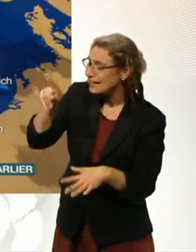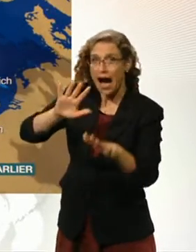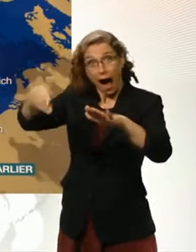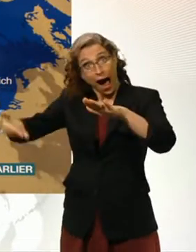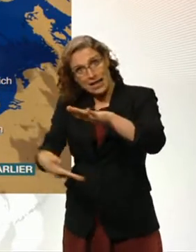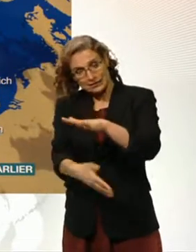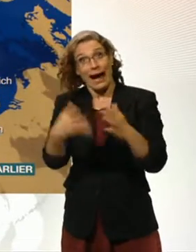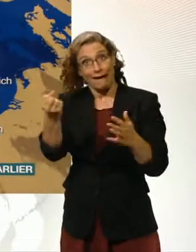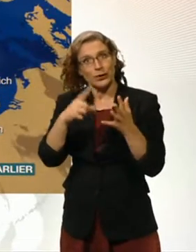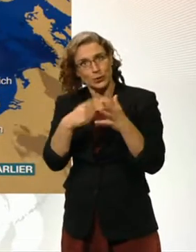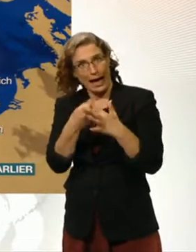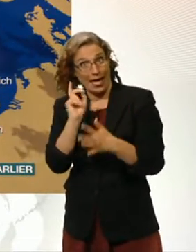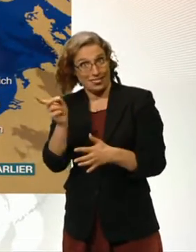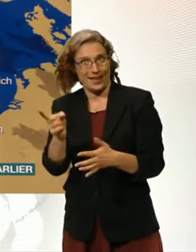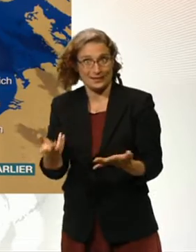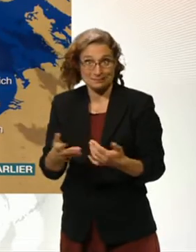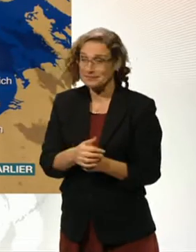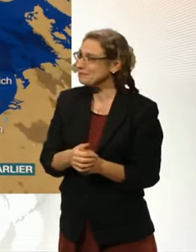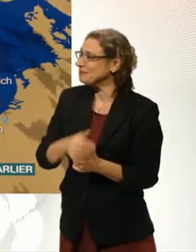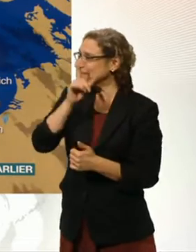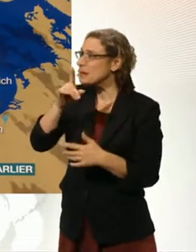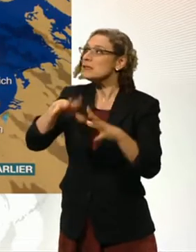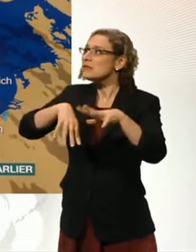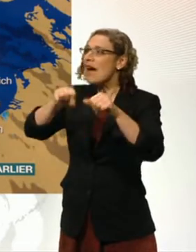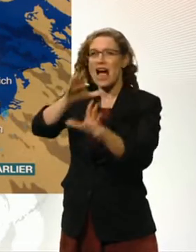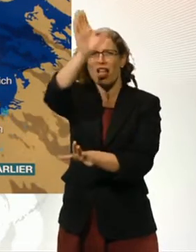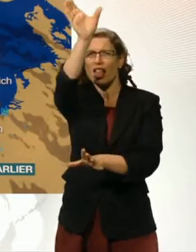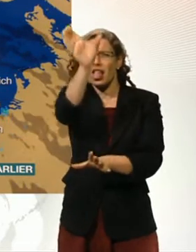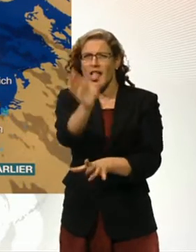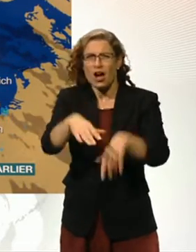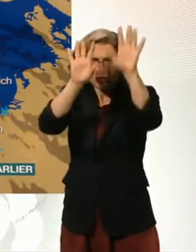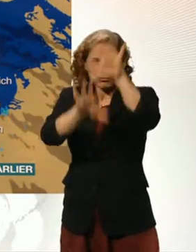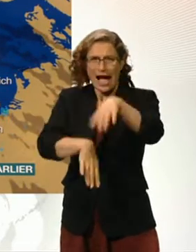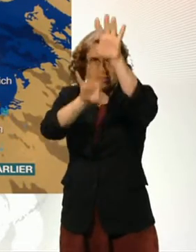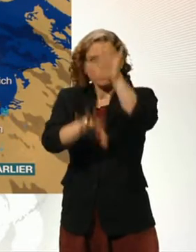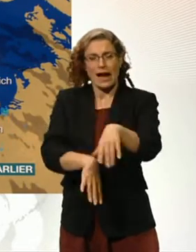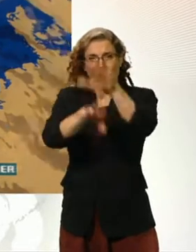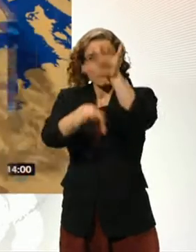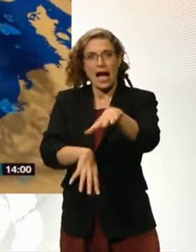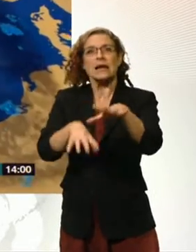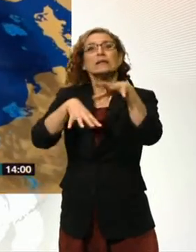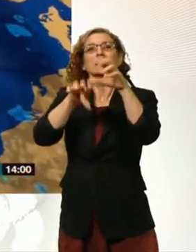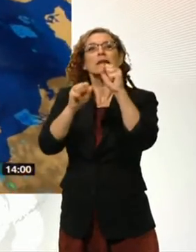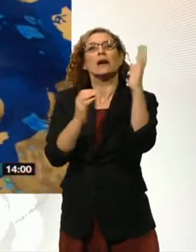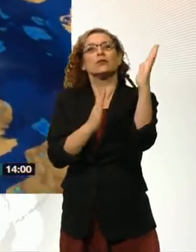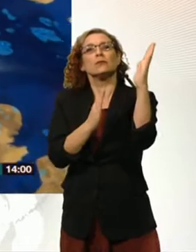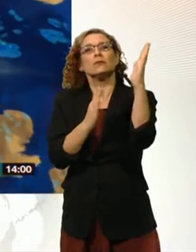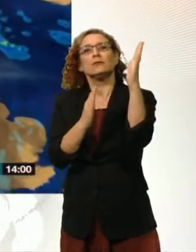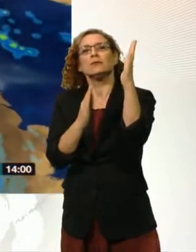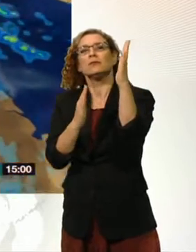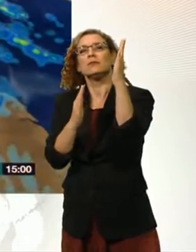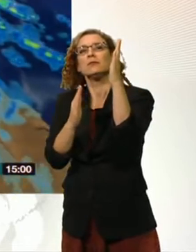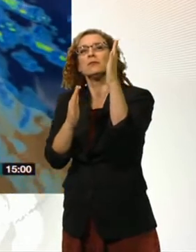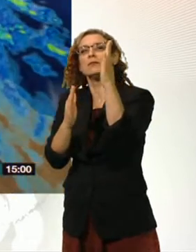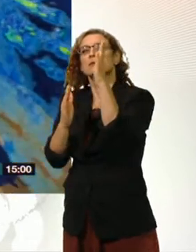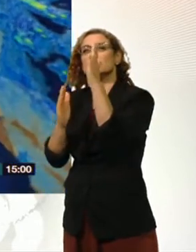that we've seen spreading up from Sussex into Wiltshire. Also, parts of the Lake District and Northumberland as well seeing some very heavy rainfall. It will start